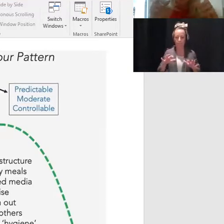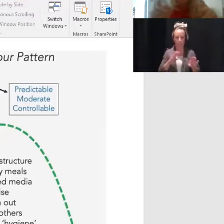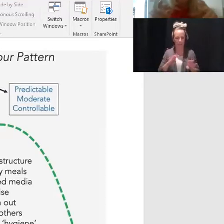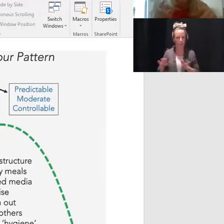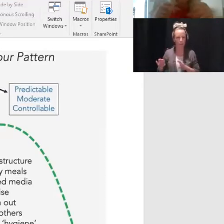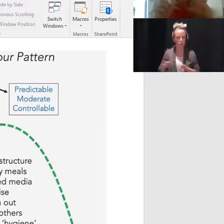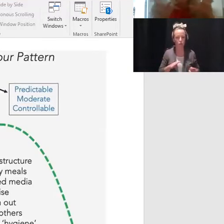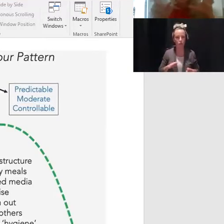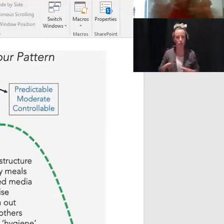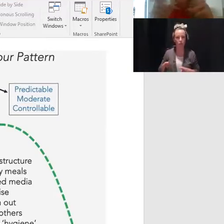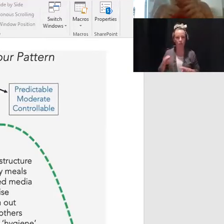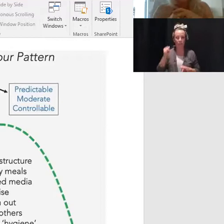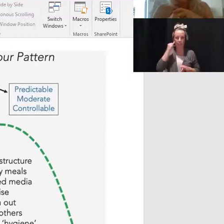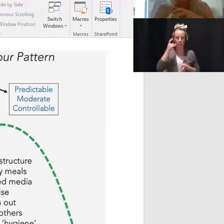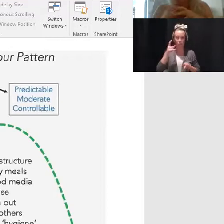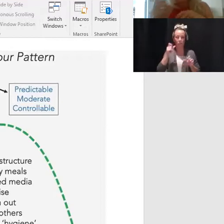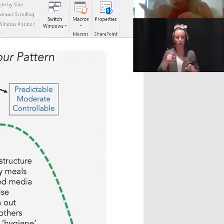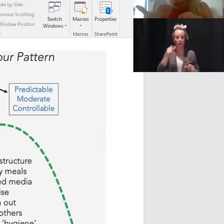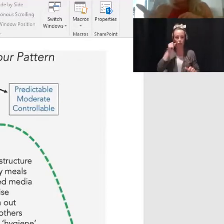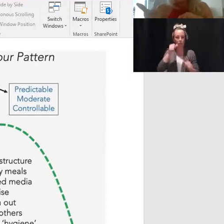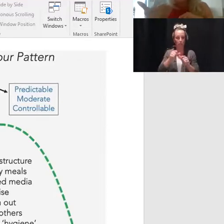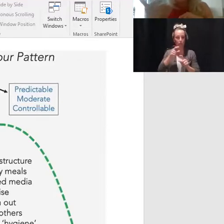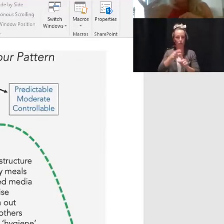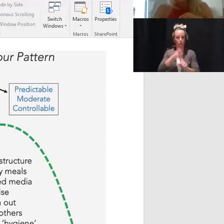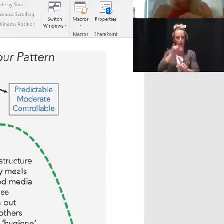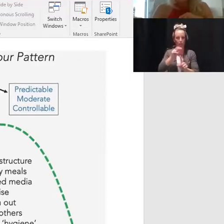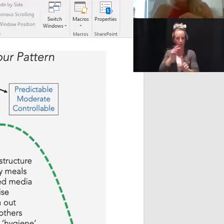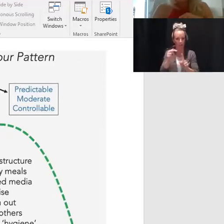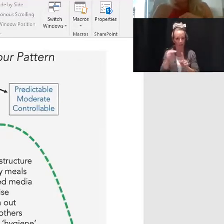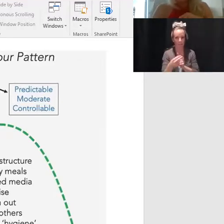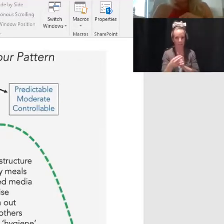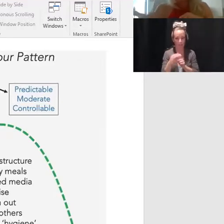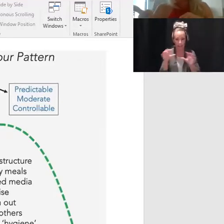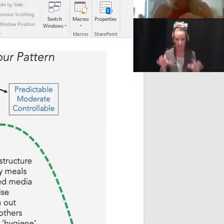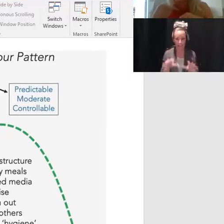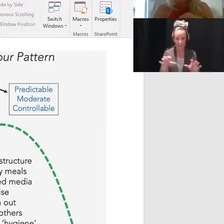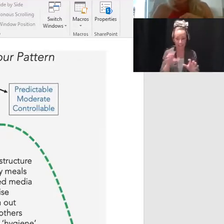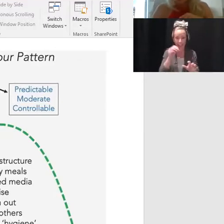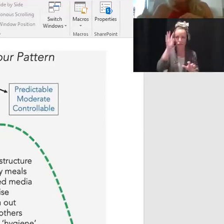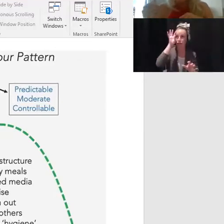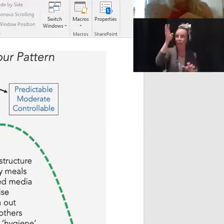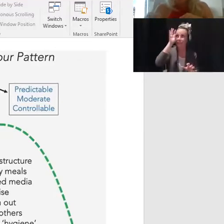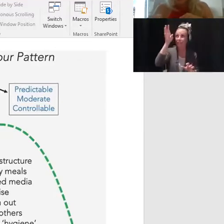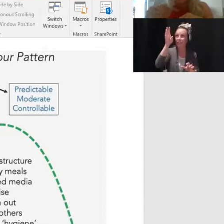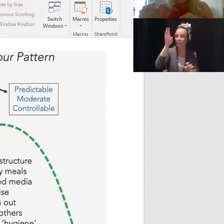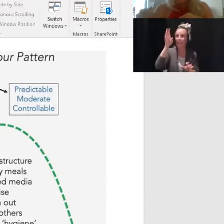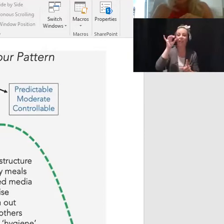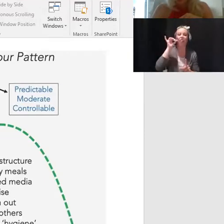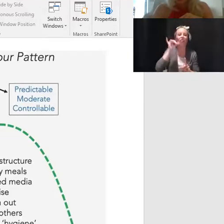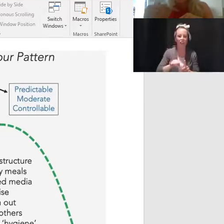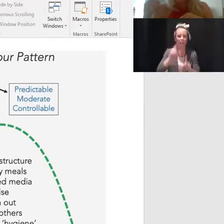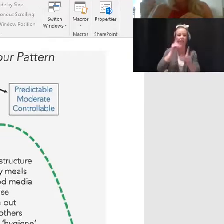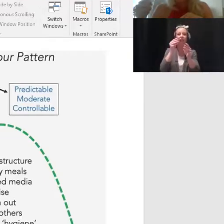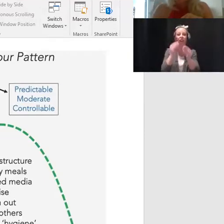remember this from that point itself, activity and creativity is the bomb for anxious